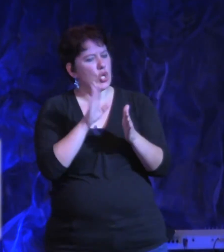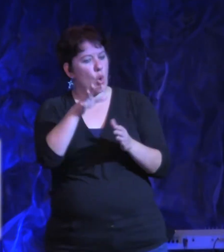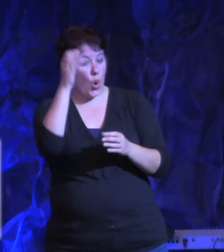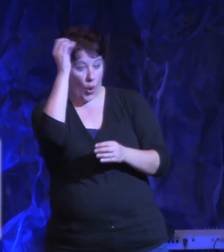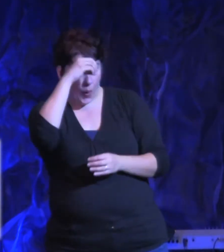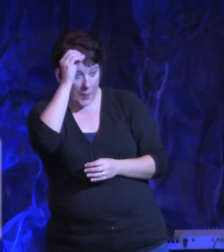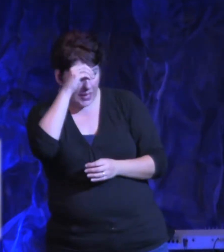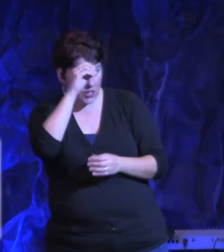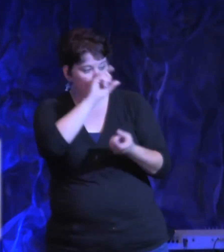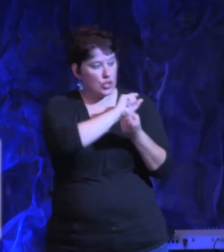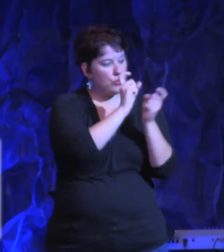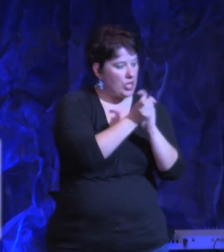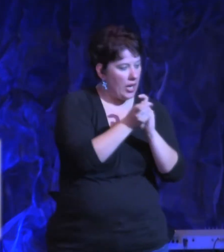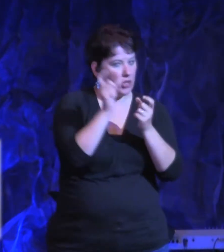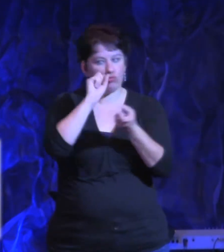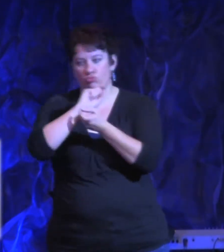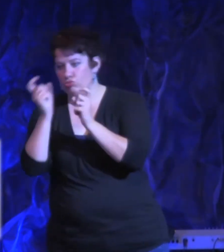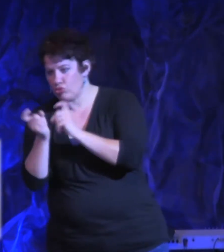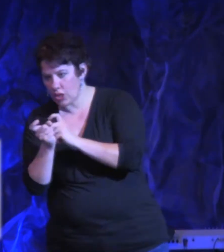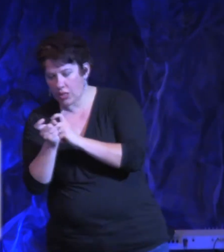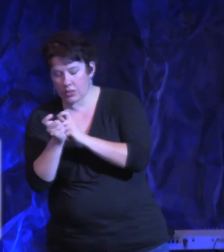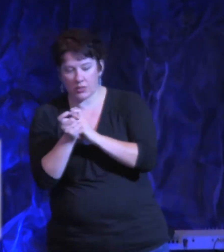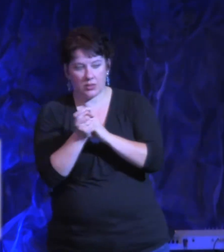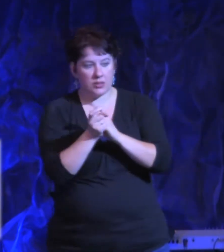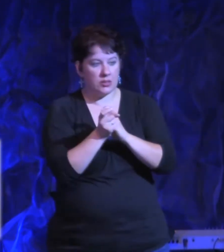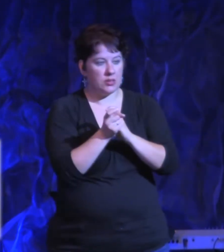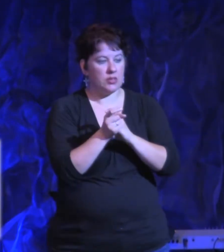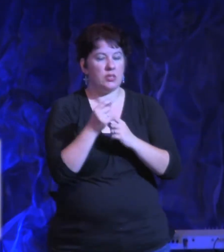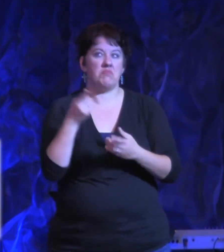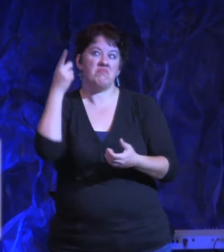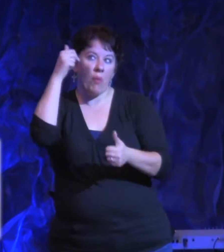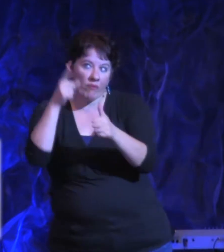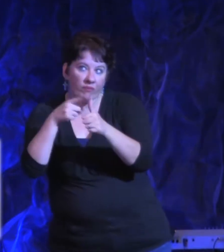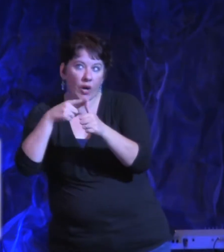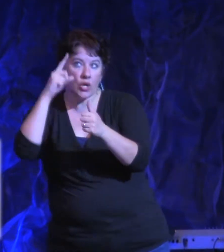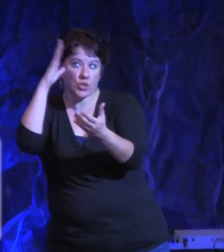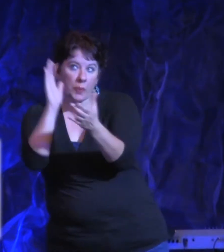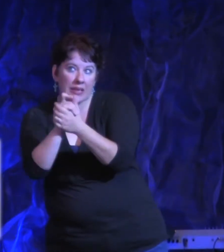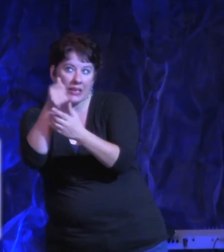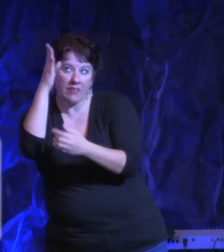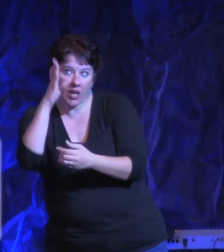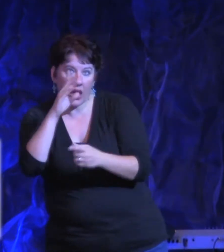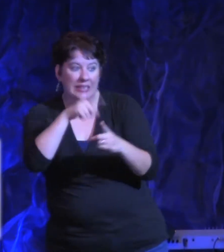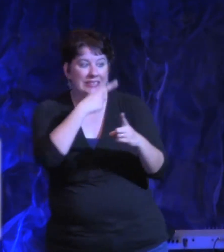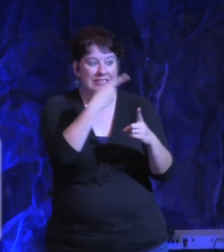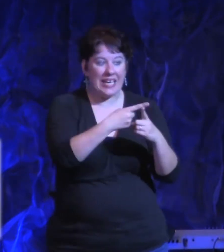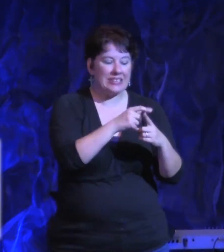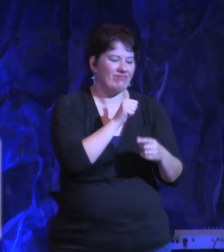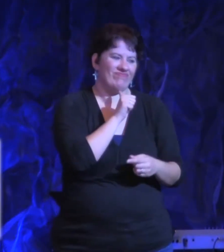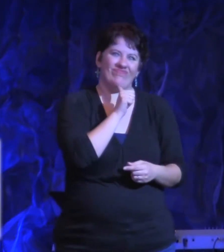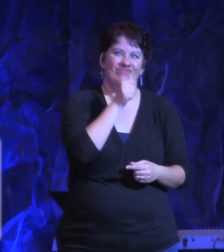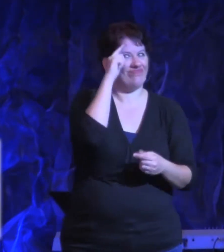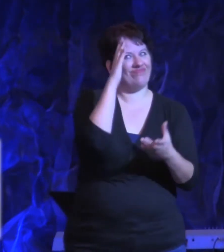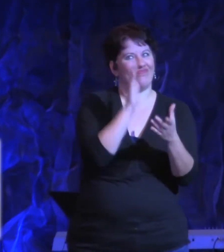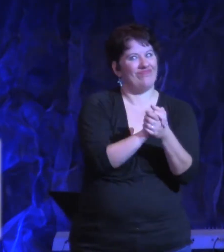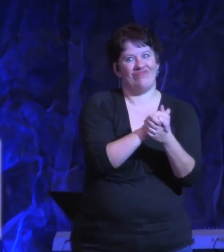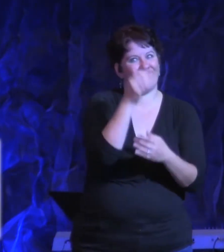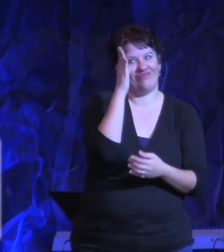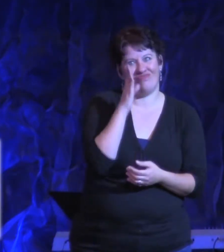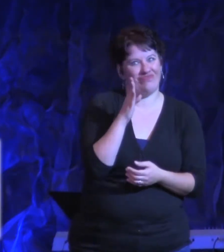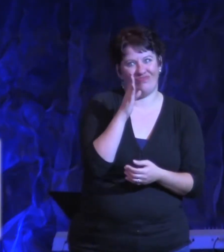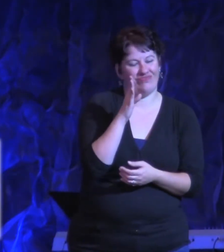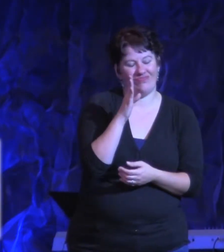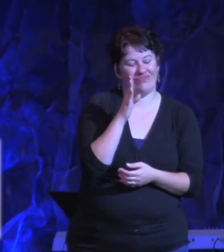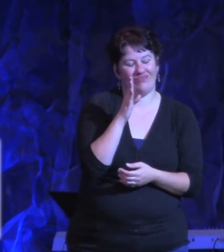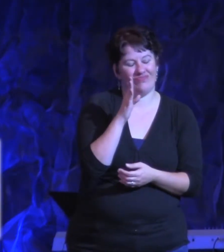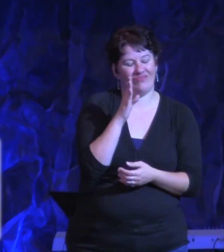spiritually between believing God and not believing God. And doubters believe God one minute, then doubt God